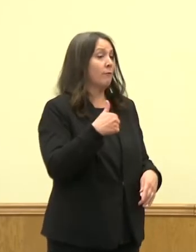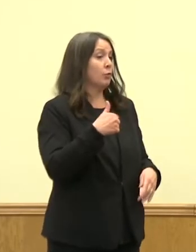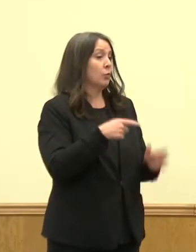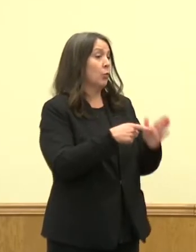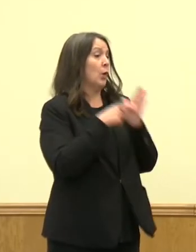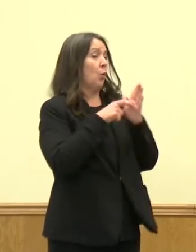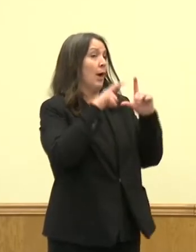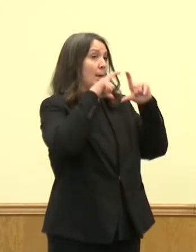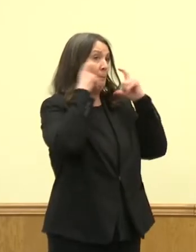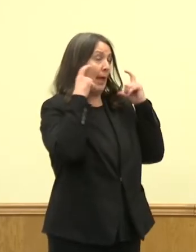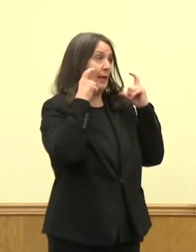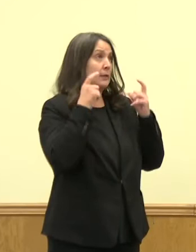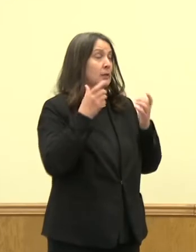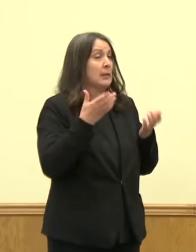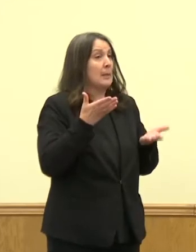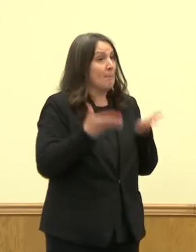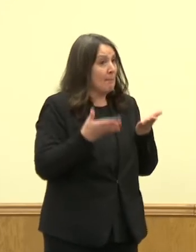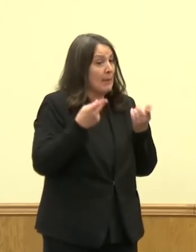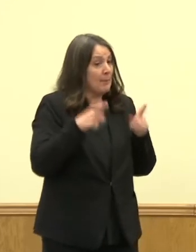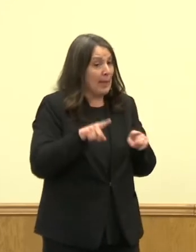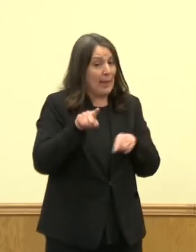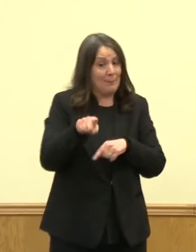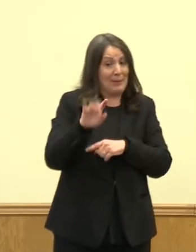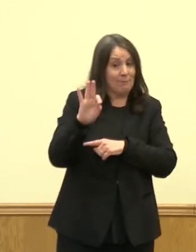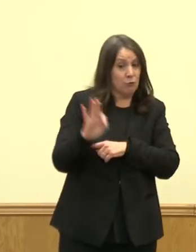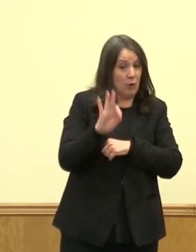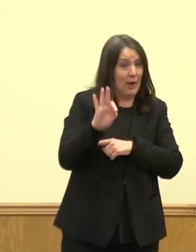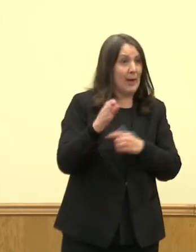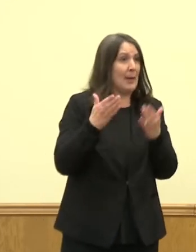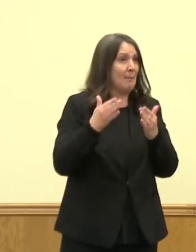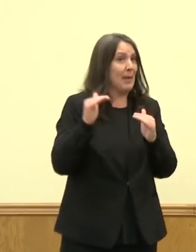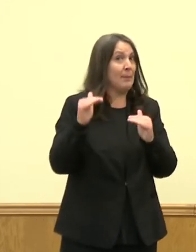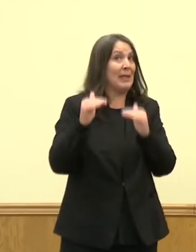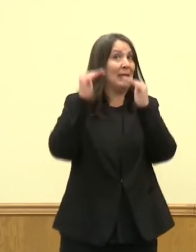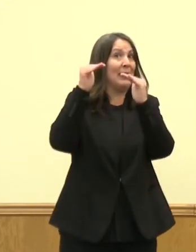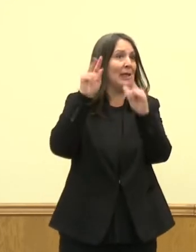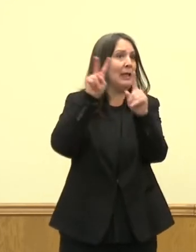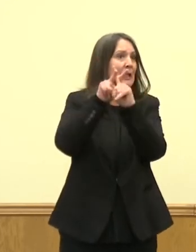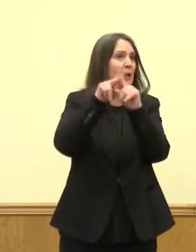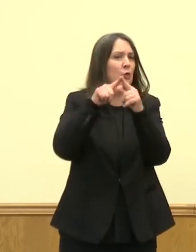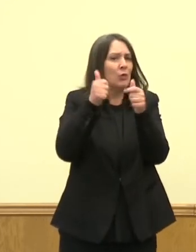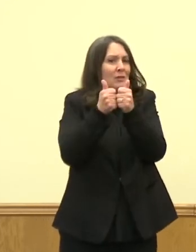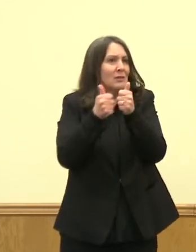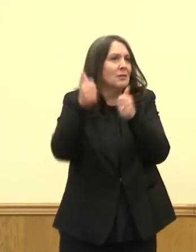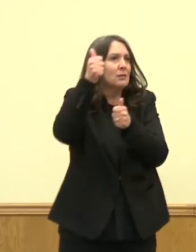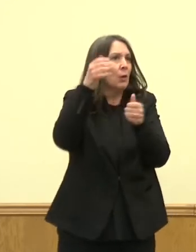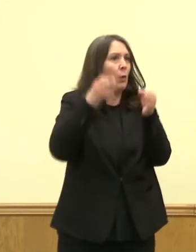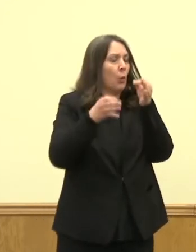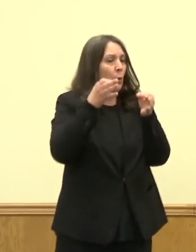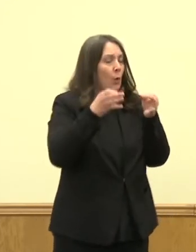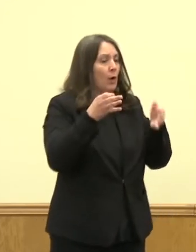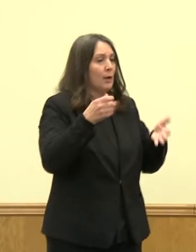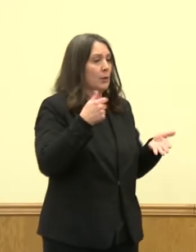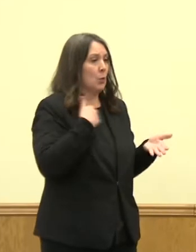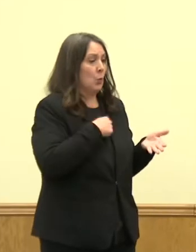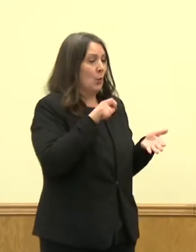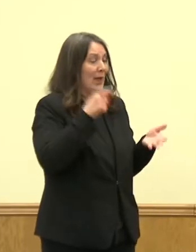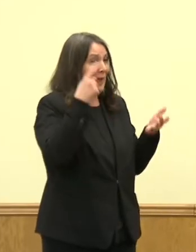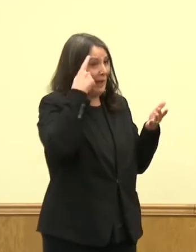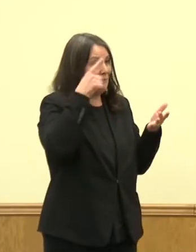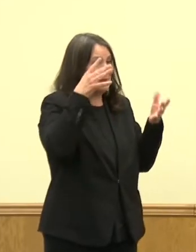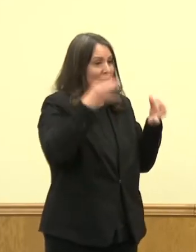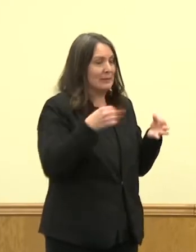While that may happen this Friday, and it most assuredly will go to the appellate court, that will issue in changes in how we quarantine.